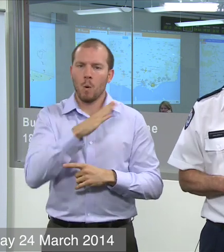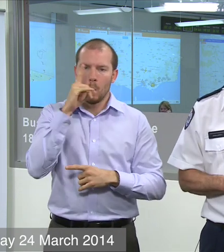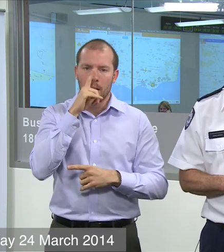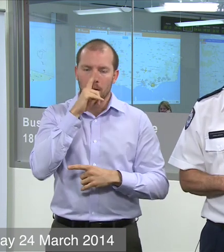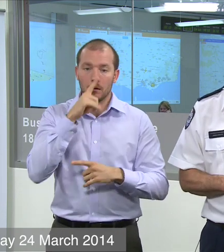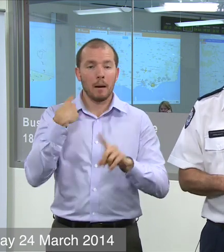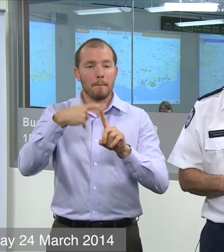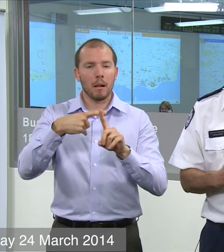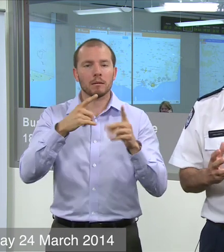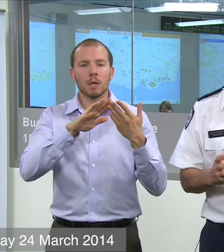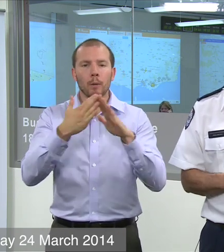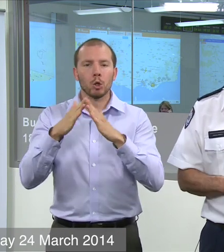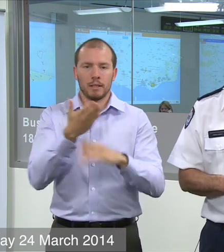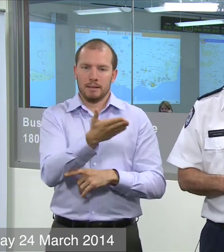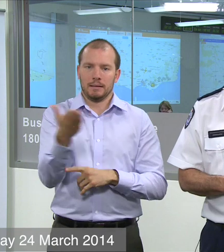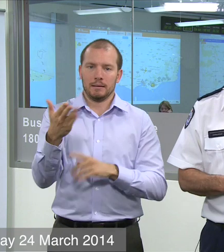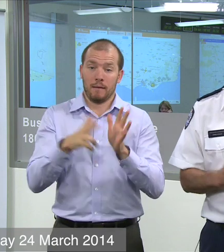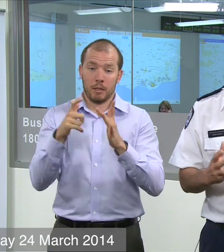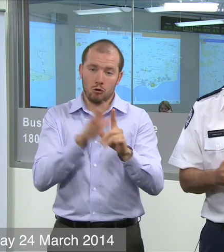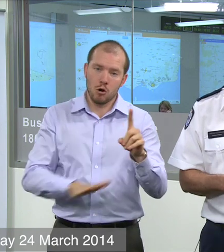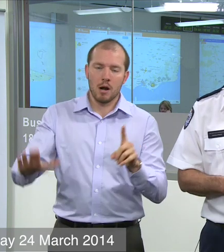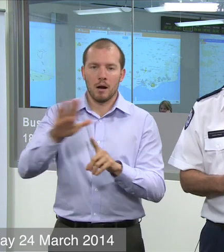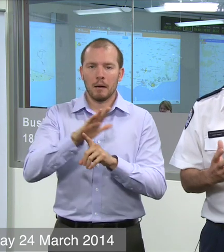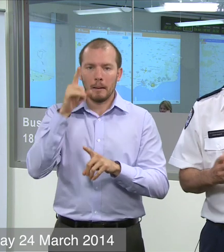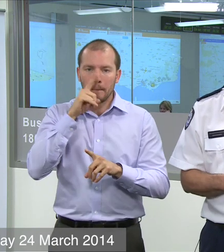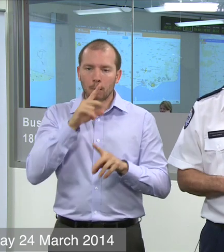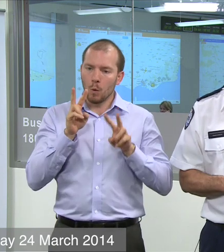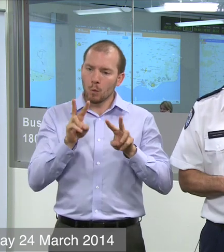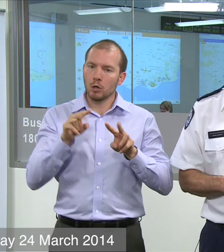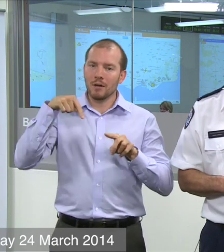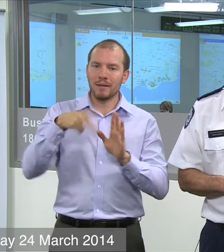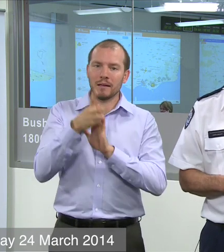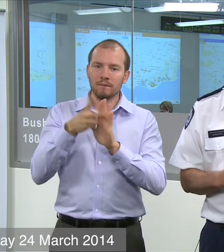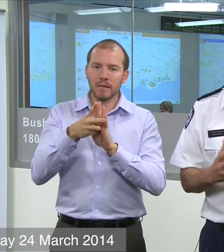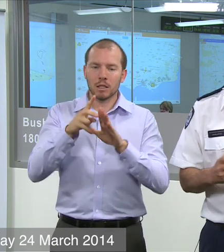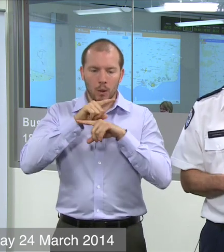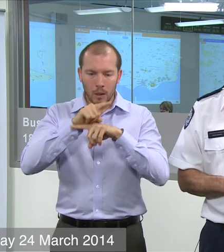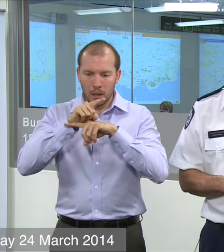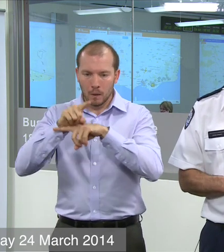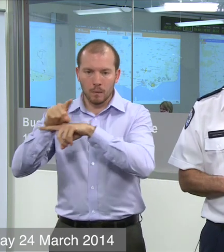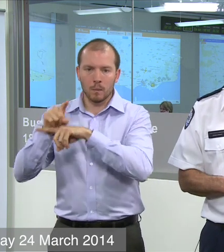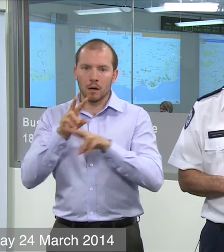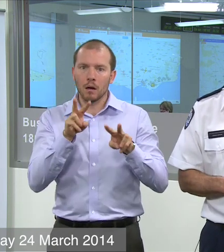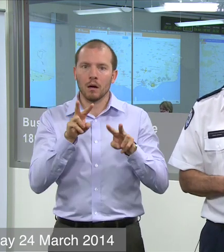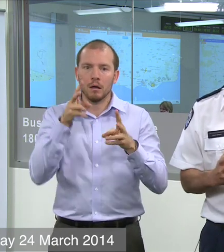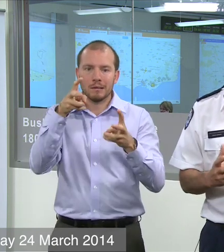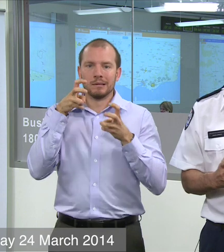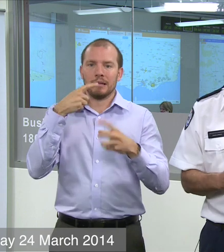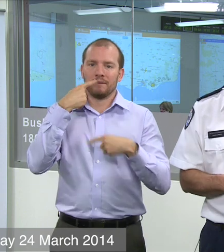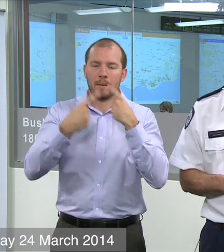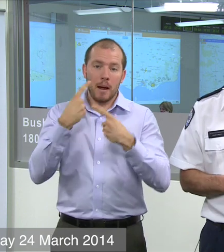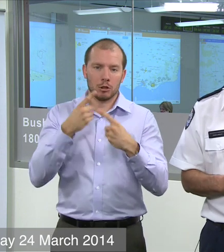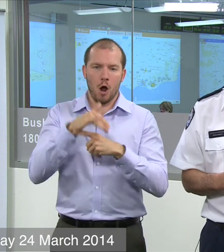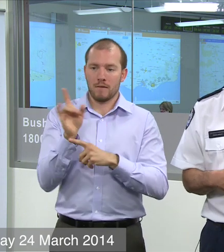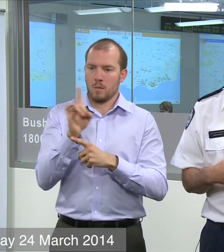the Victorian community is a key part of it. People have tuned in to these little videos every week to get the latest update. And no matter where you